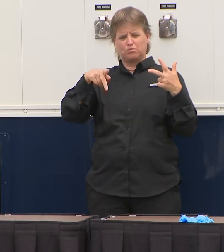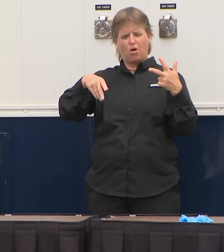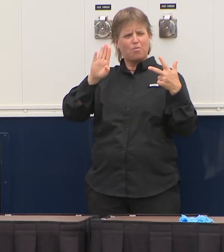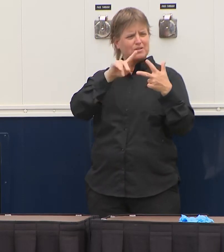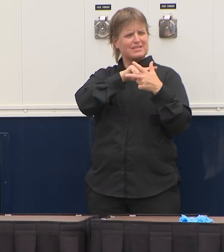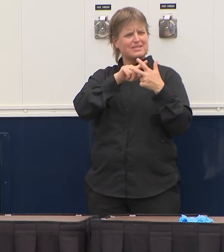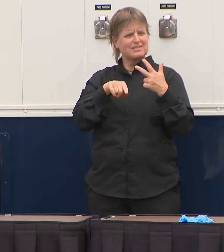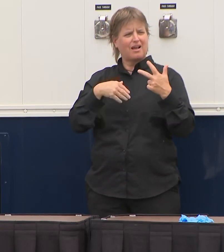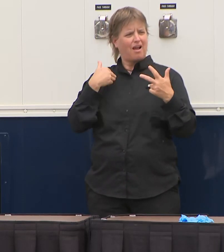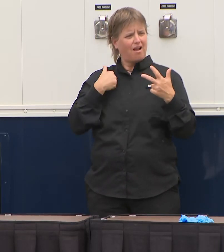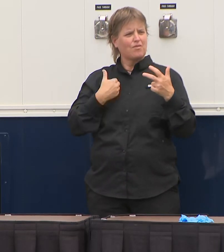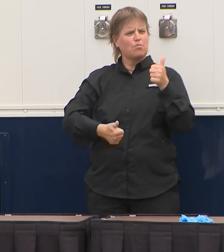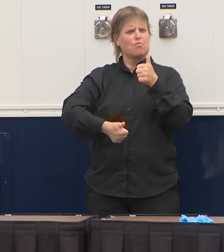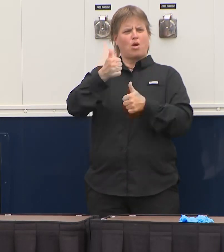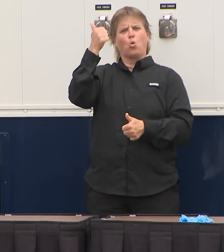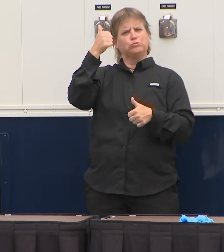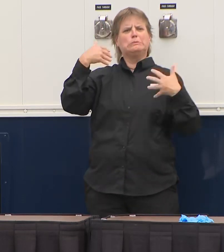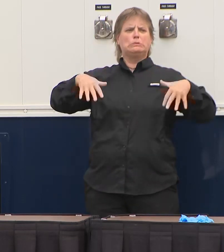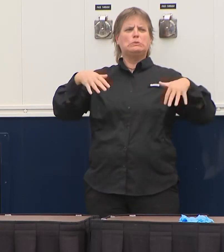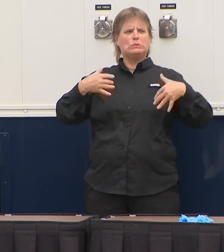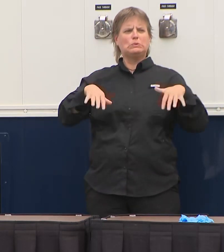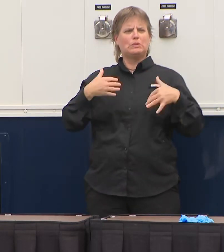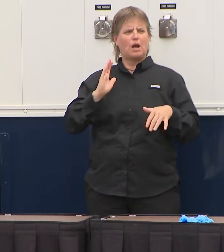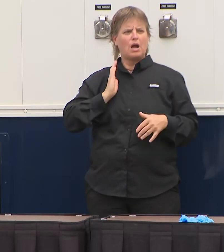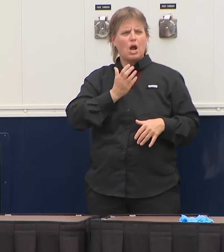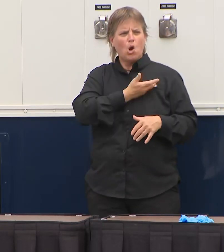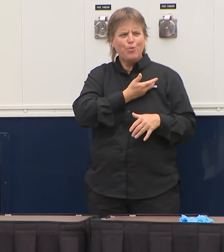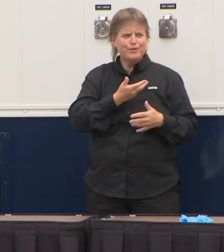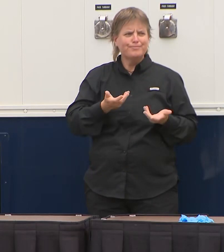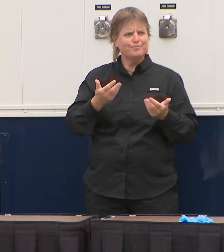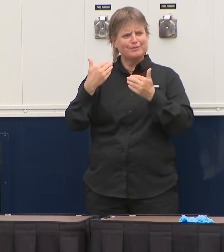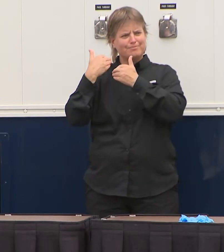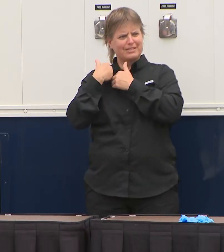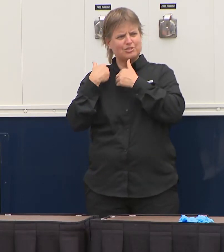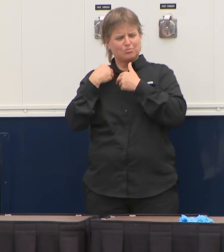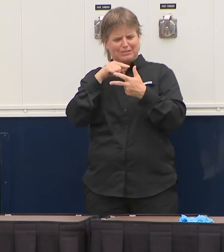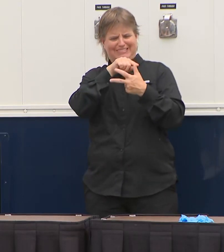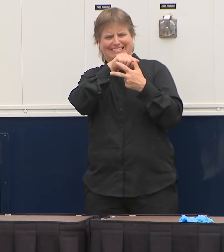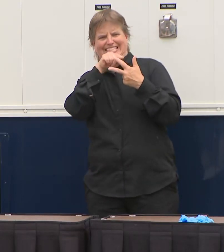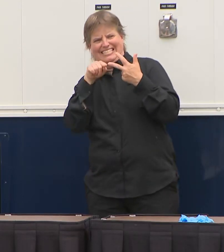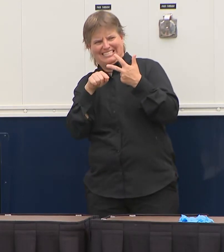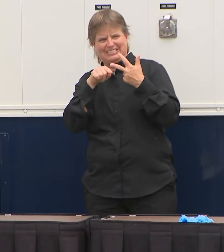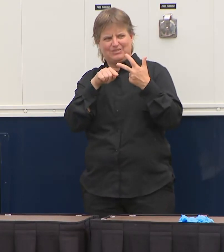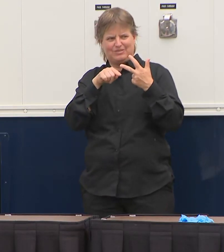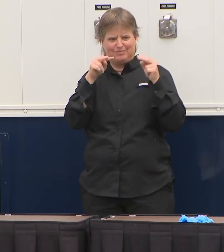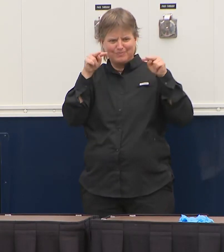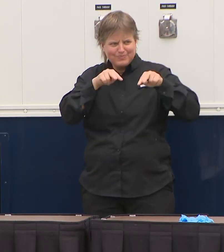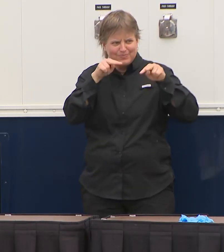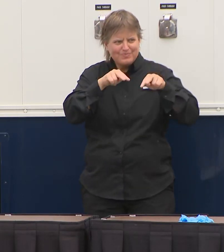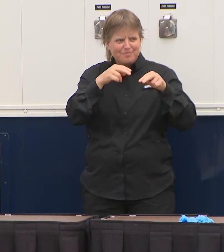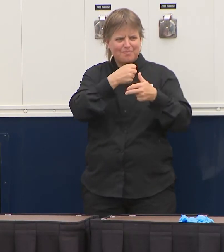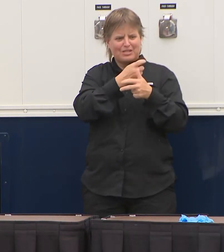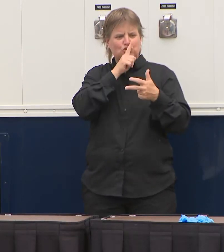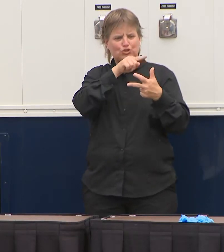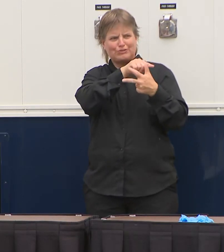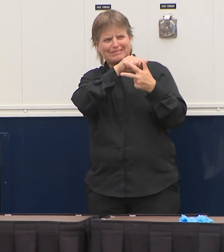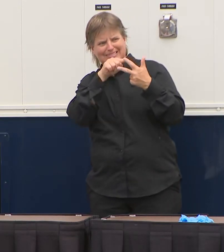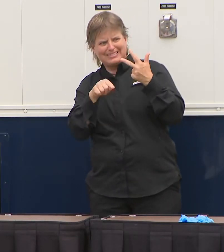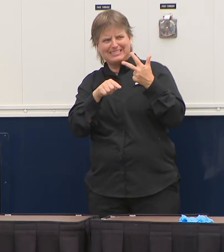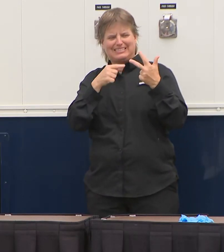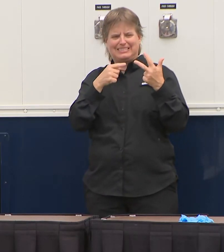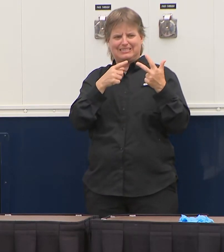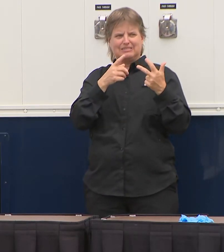because of that fact. And so, you know, we watch those counties. And then there's other counties where, you know, you have very, very